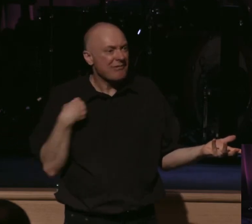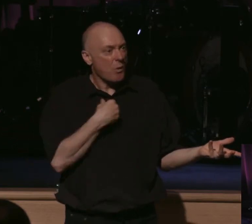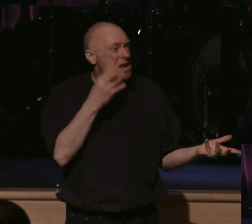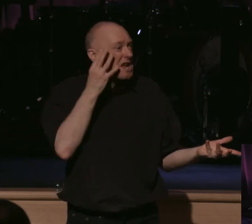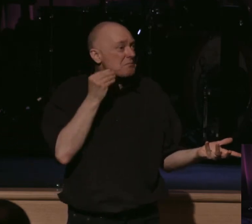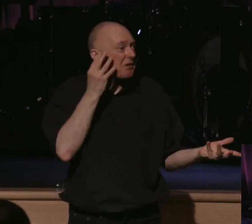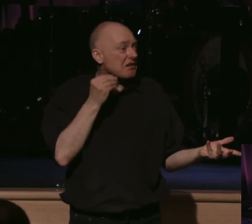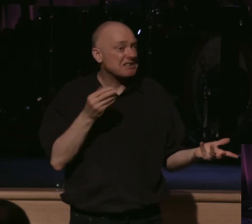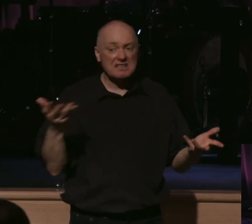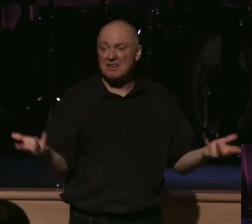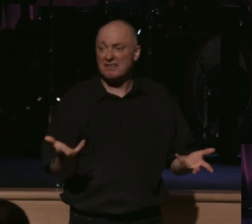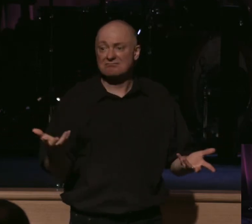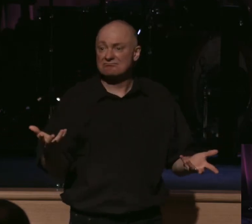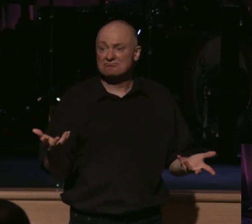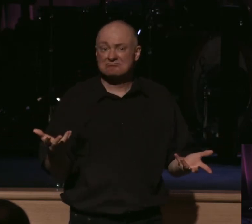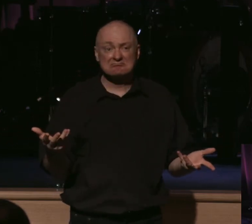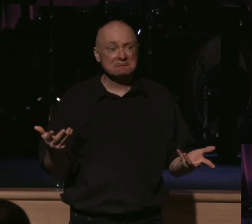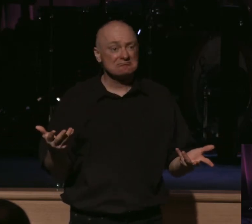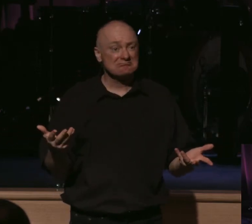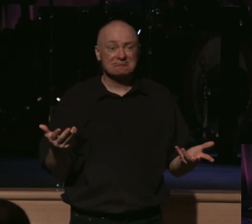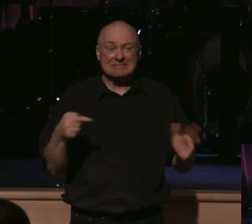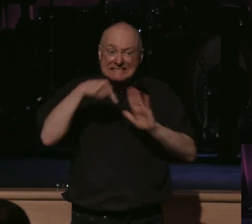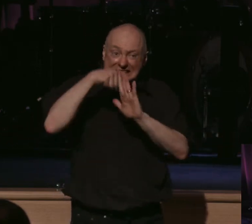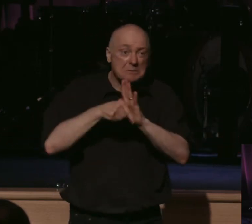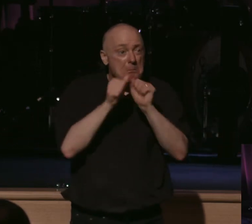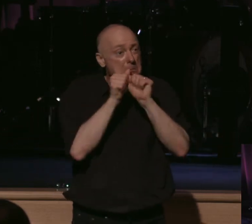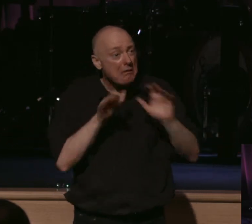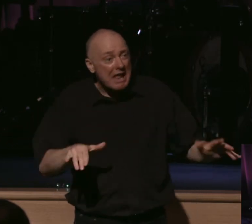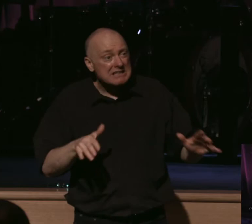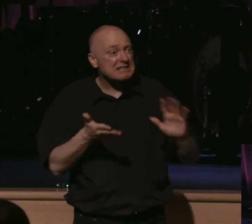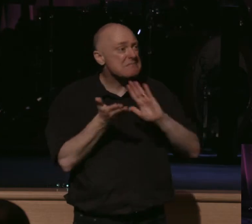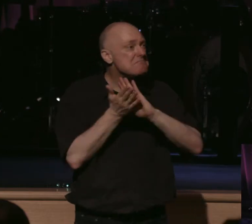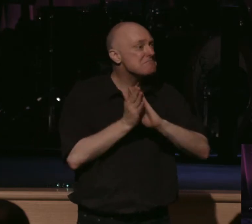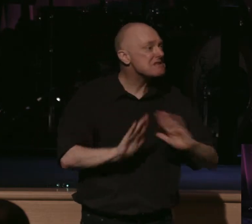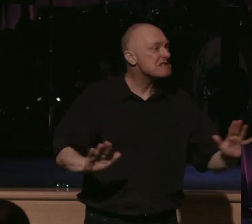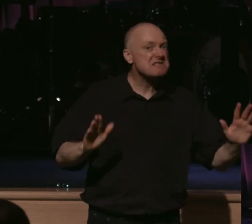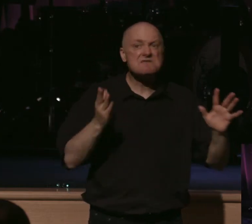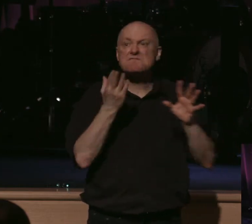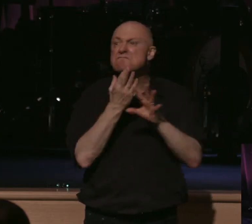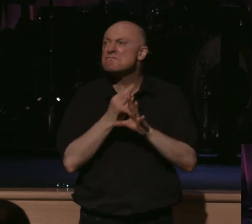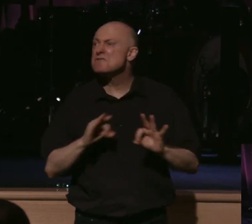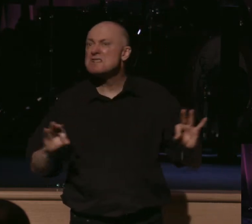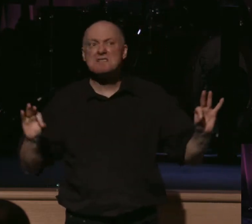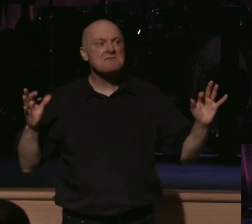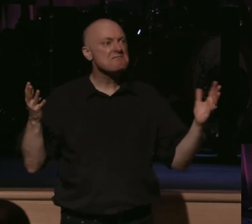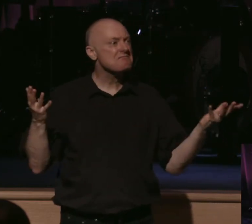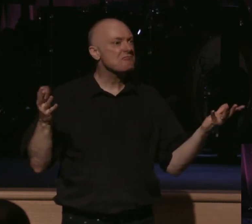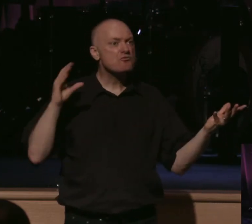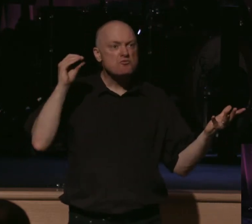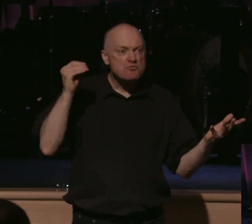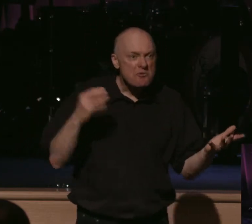experienced, because of that, a profound blessing of peace and freedom and grace,